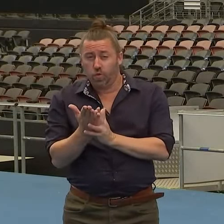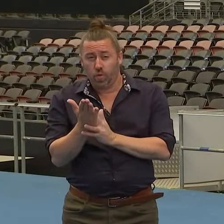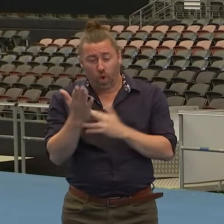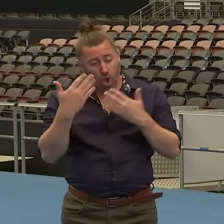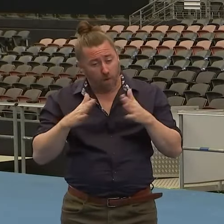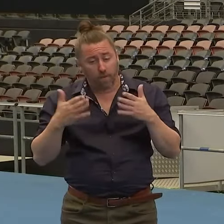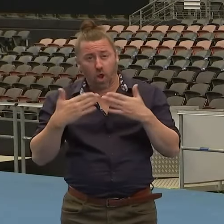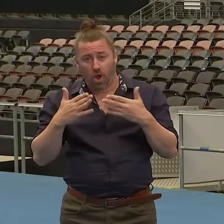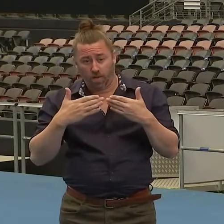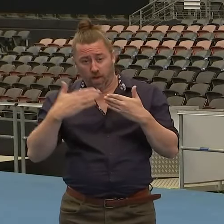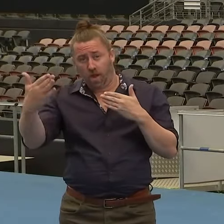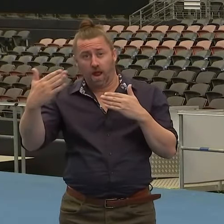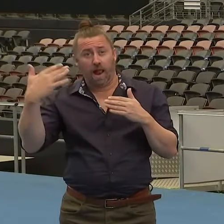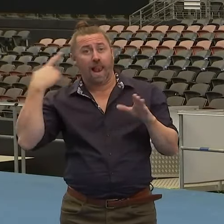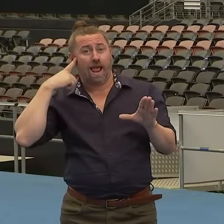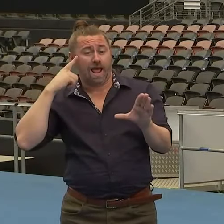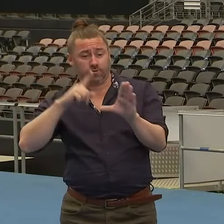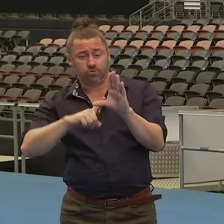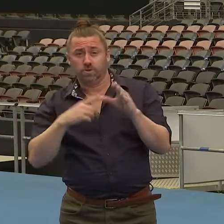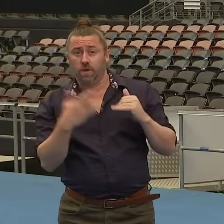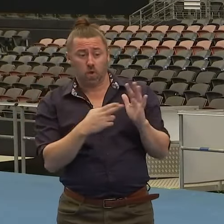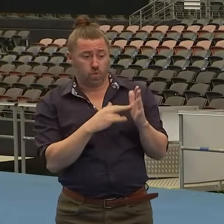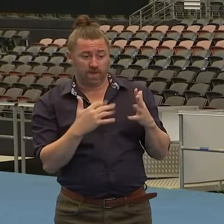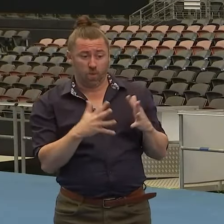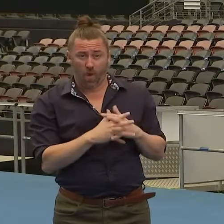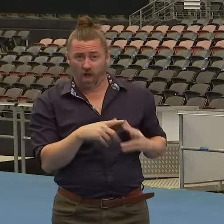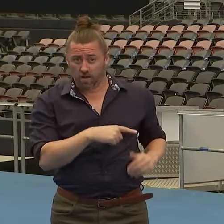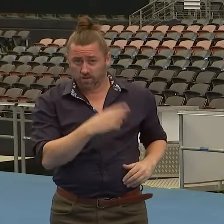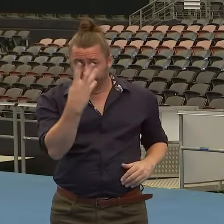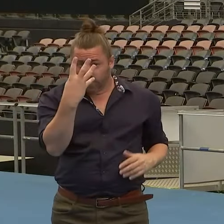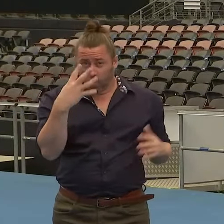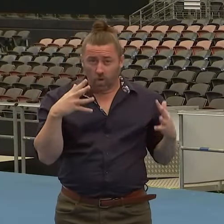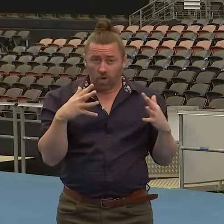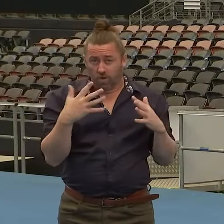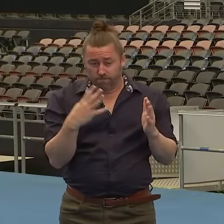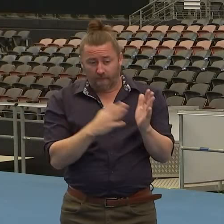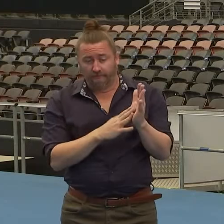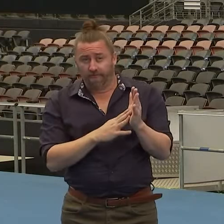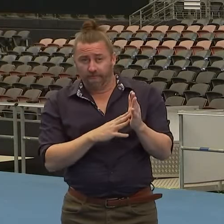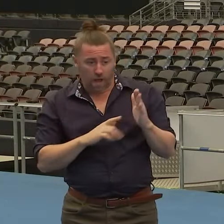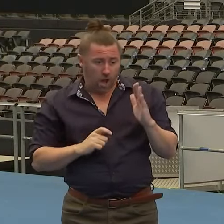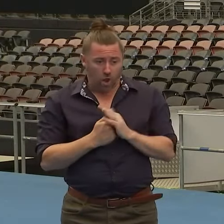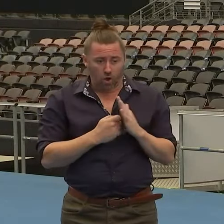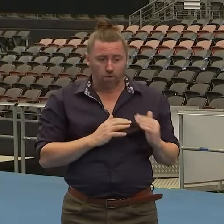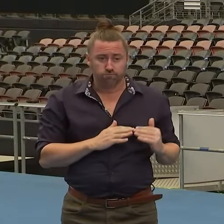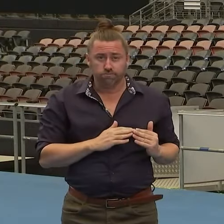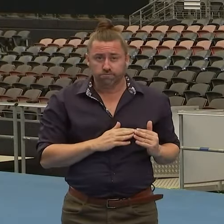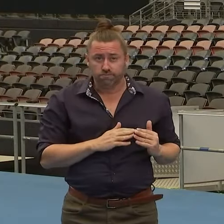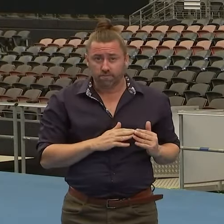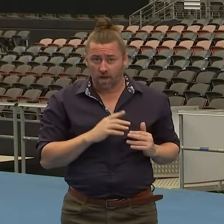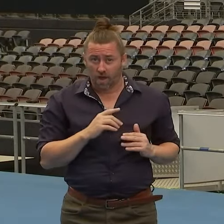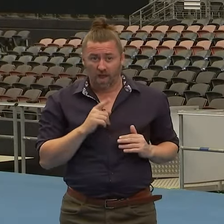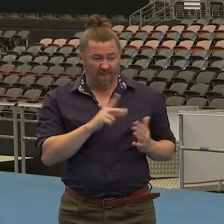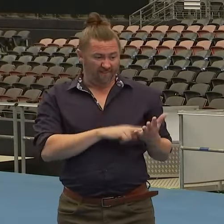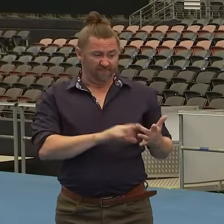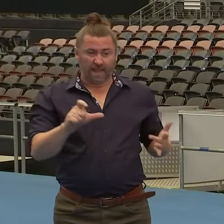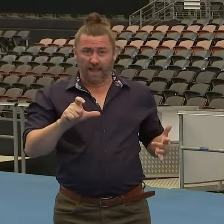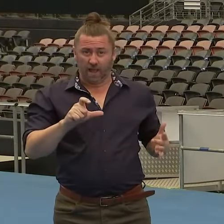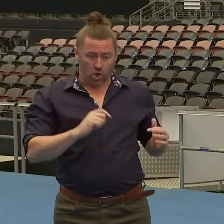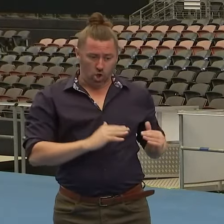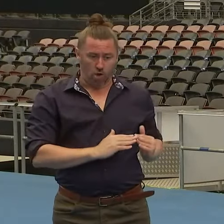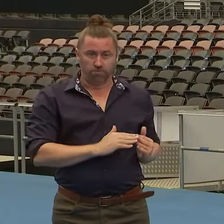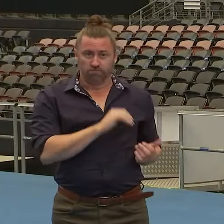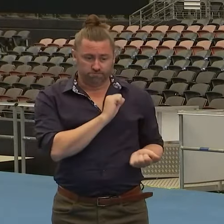all of last year. In comparison, at one stage, we were the only schools on the eastern seaboard of Australia